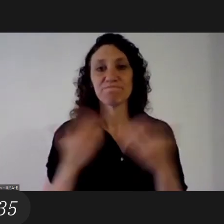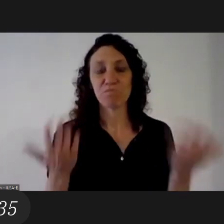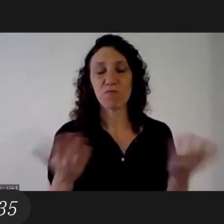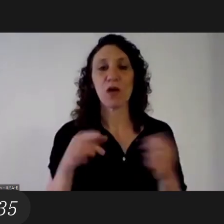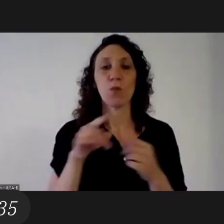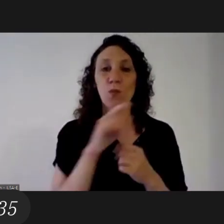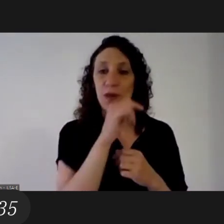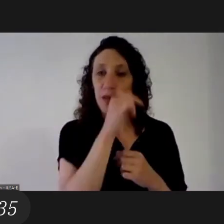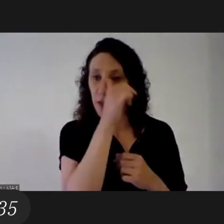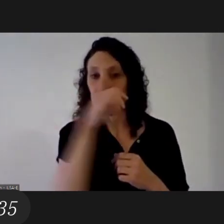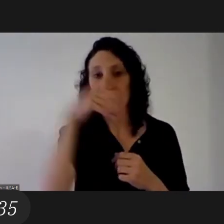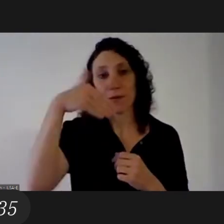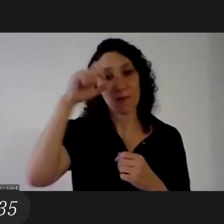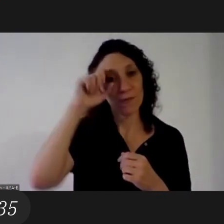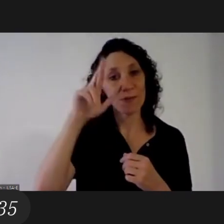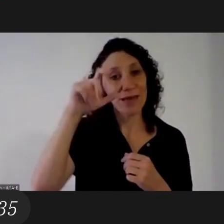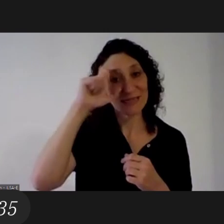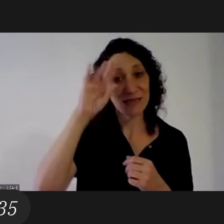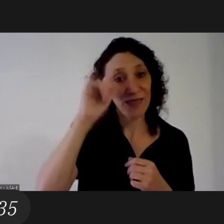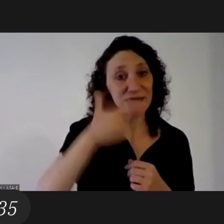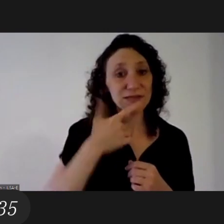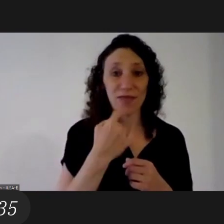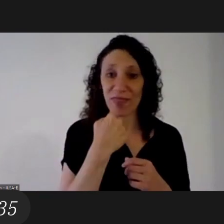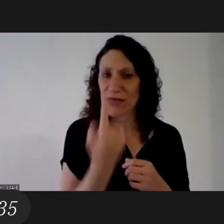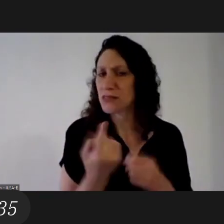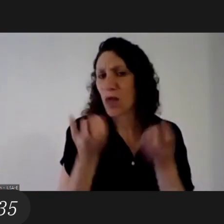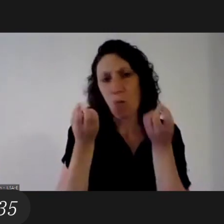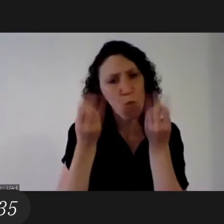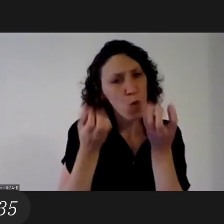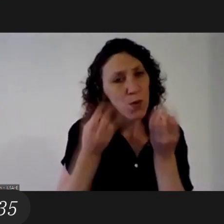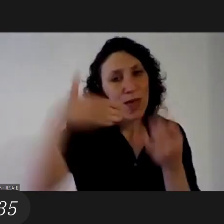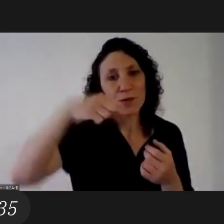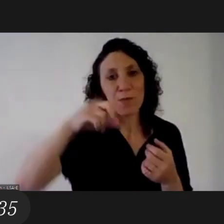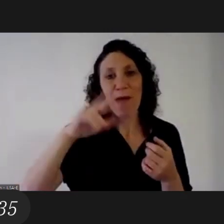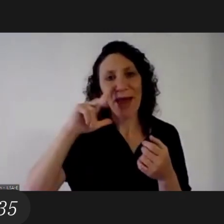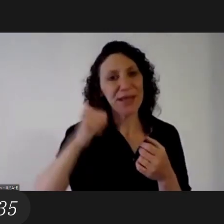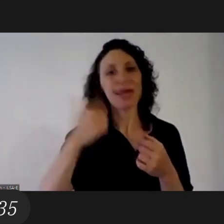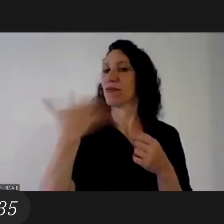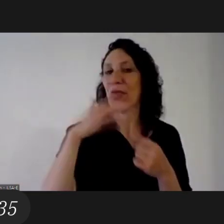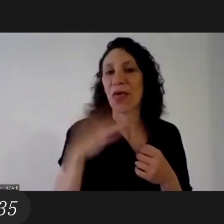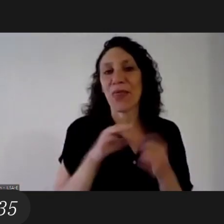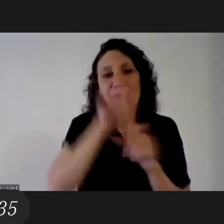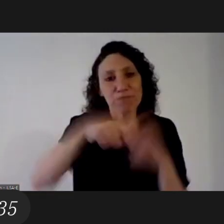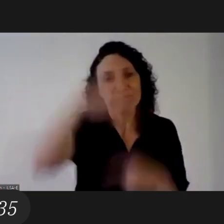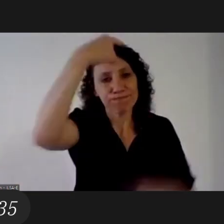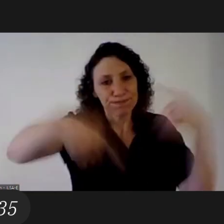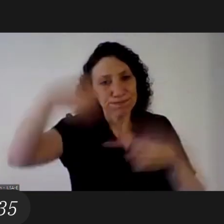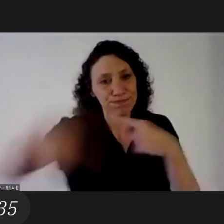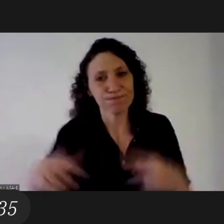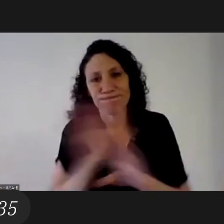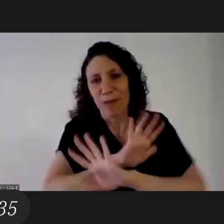as Maria was talking Mercedes said well done Maria we have to broaden